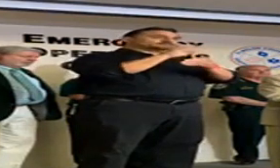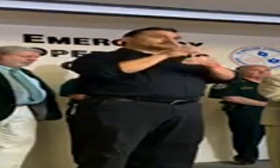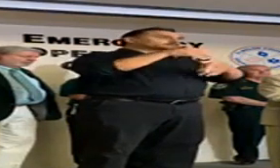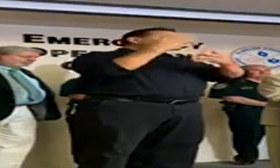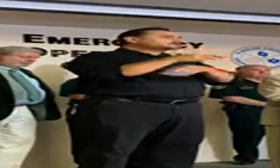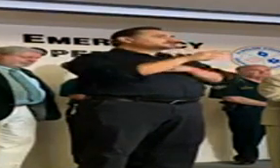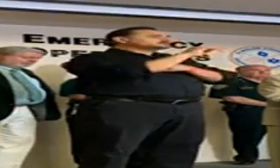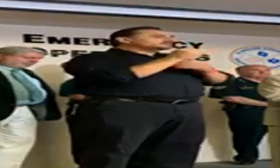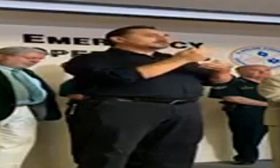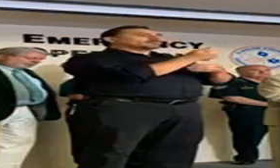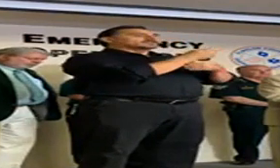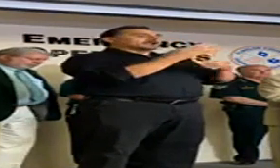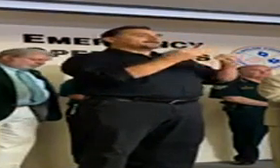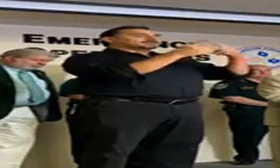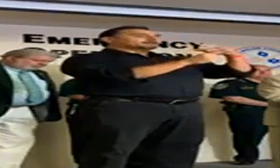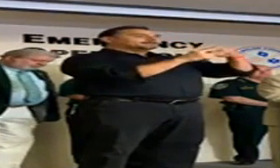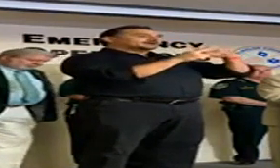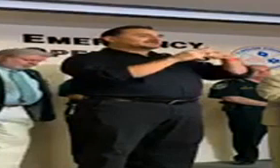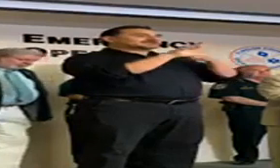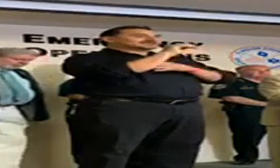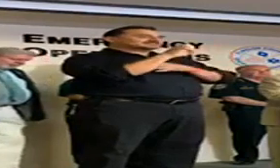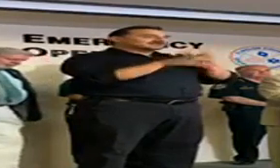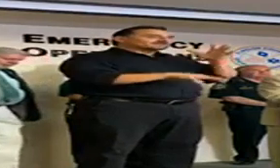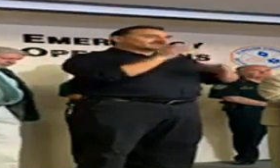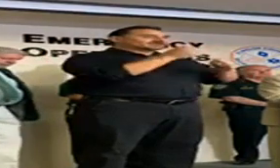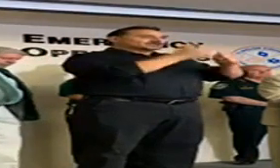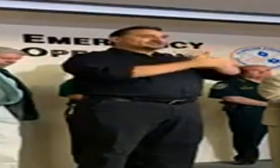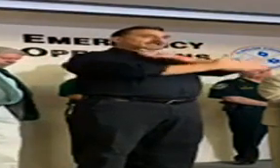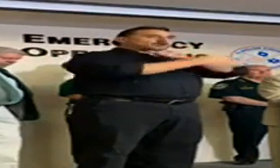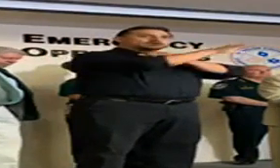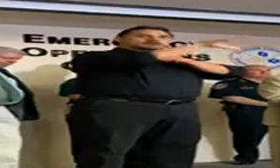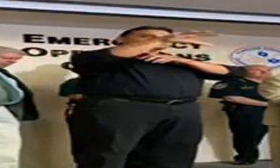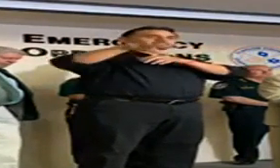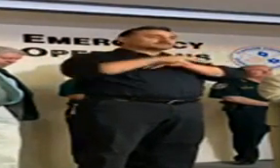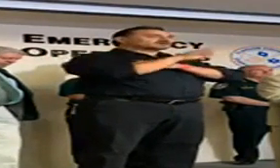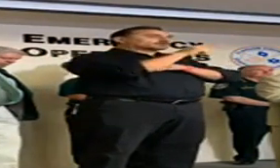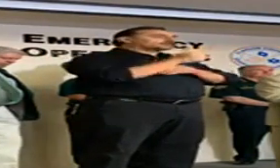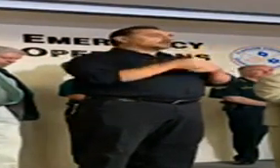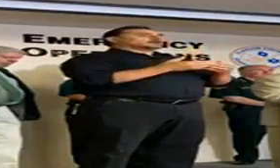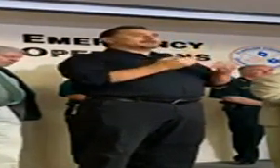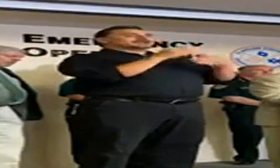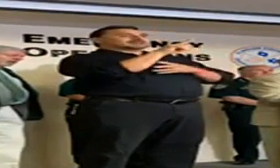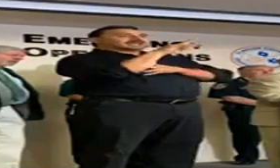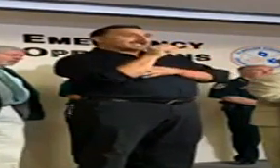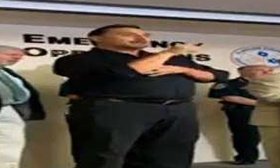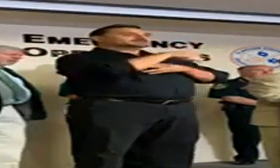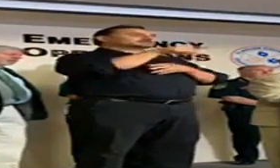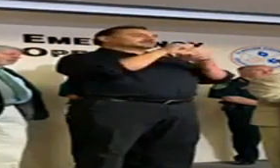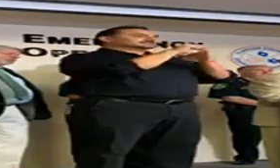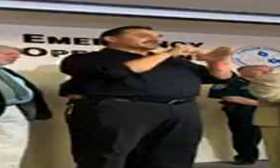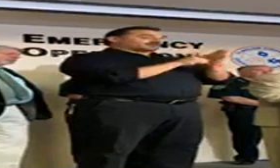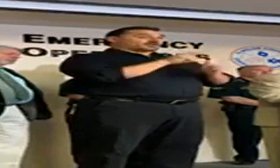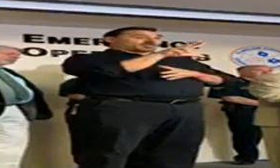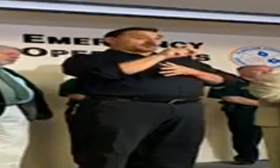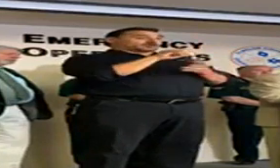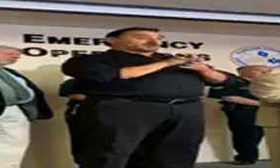number of positive cases per county, data regarding the number of labs in our community or in our state, of which there are 30